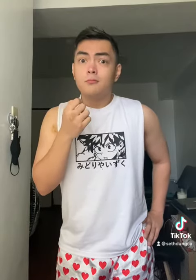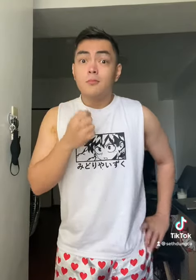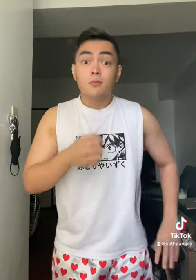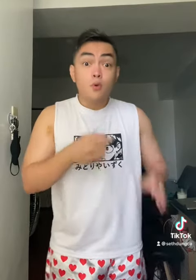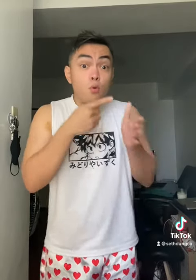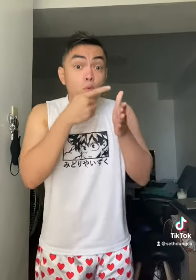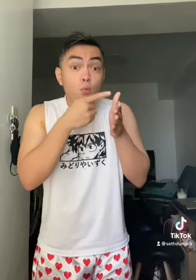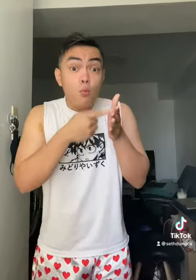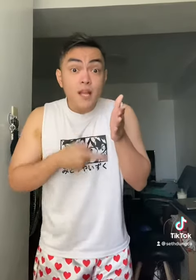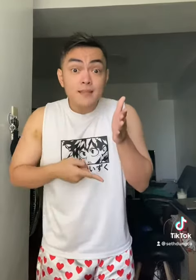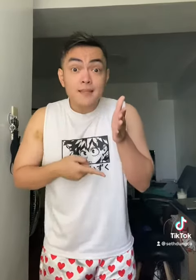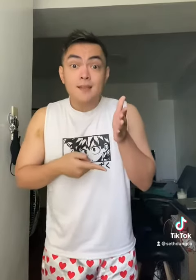What?